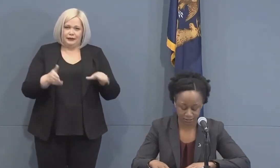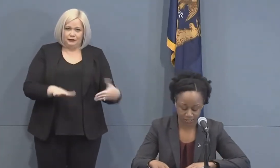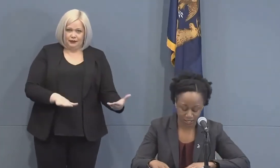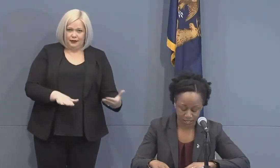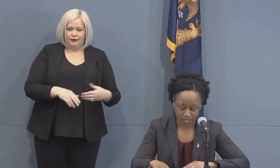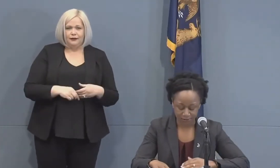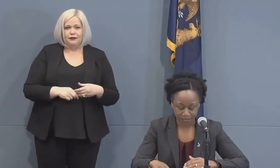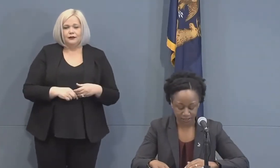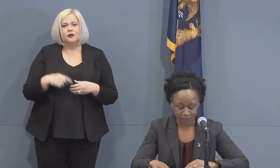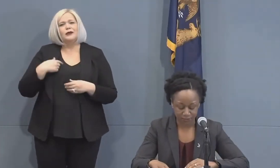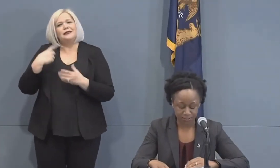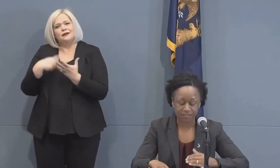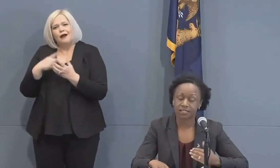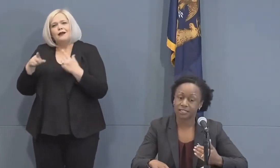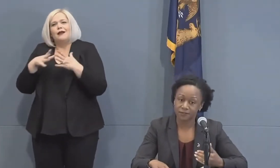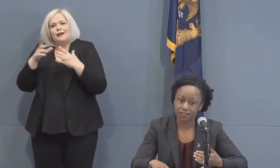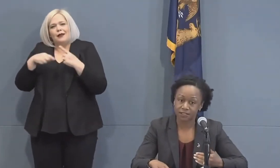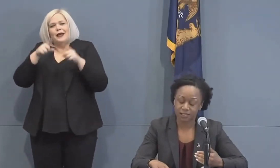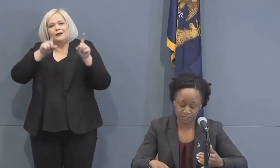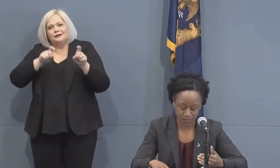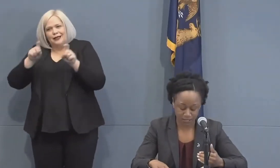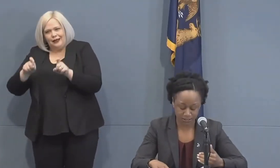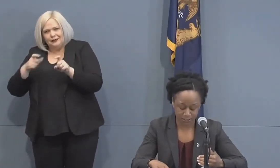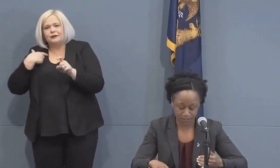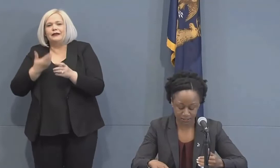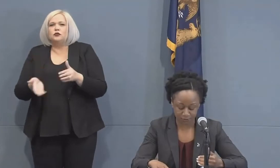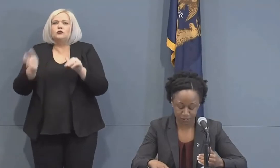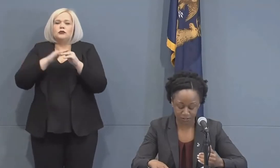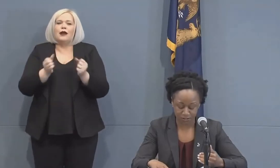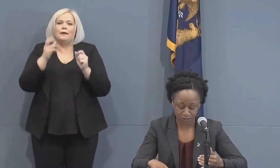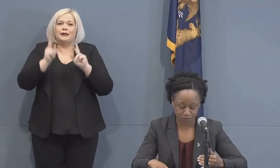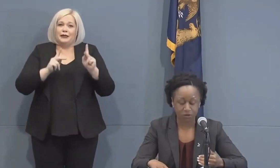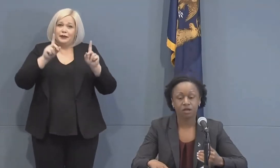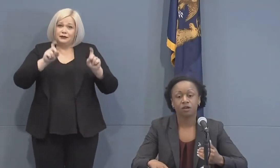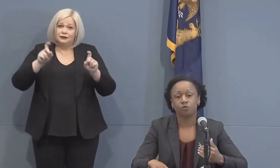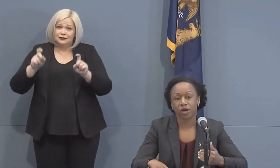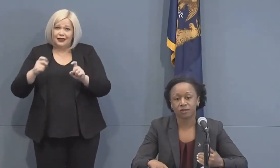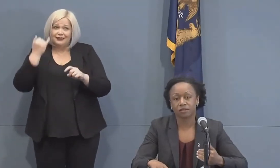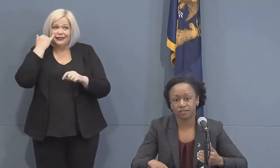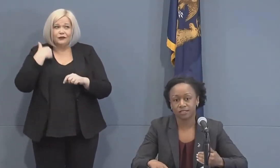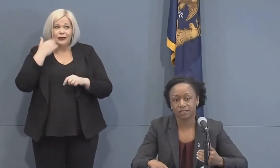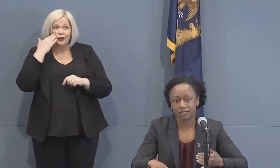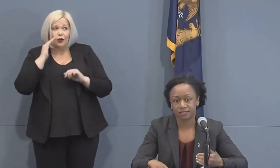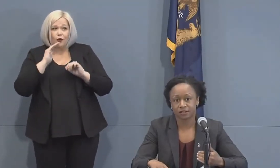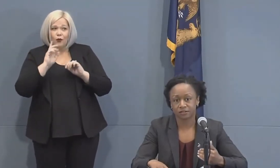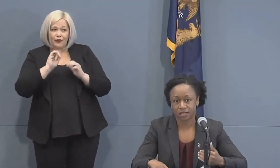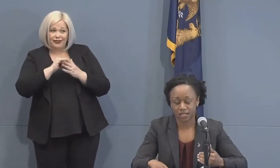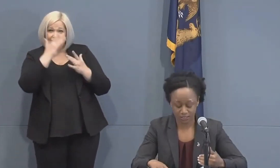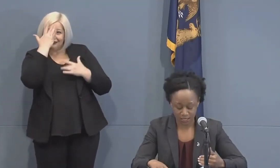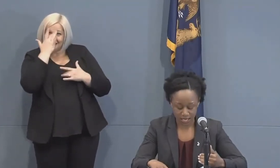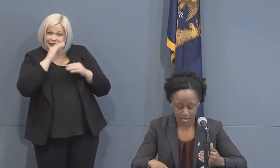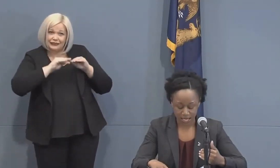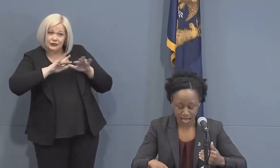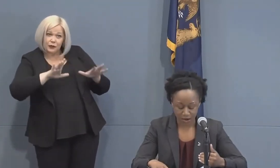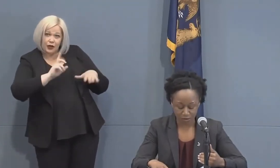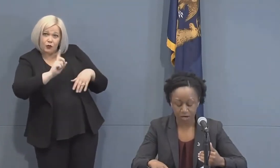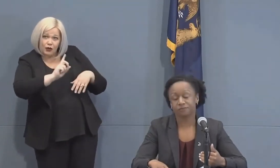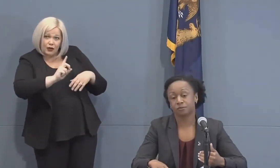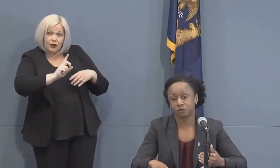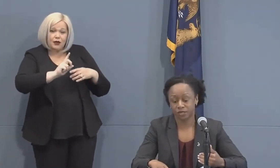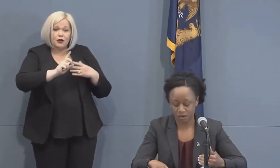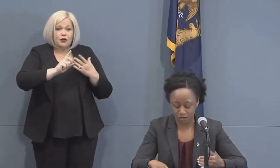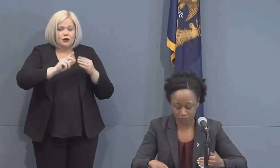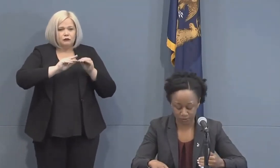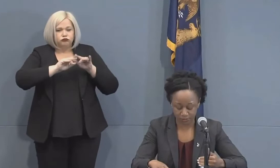about testing and the fact that we must significantly expand testing if we are to know where the disease is in our state and how